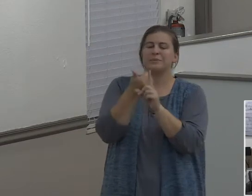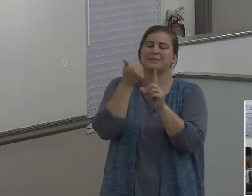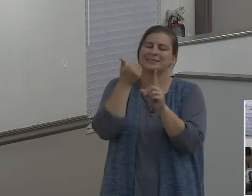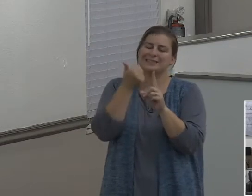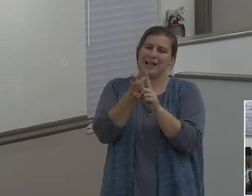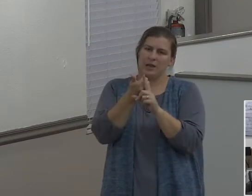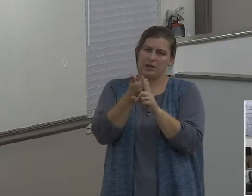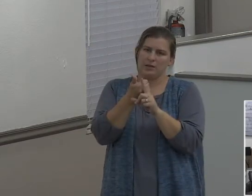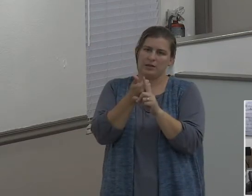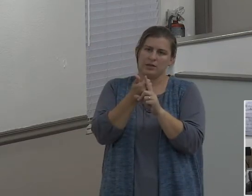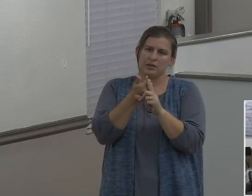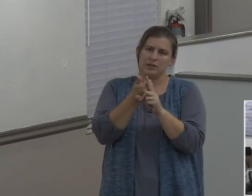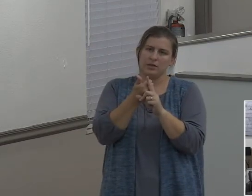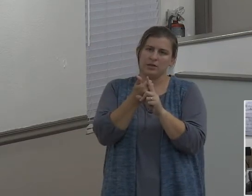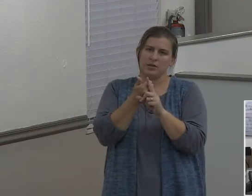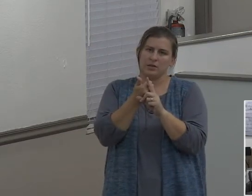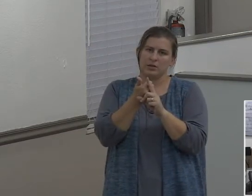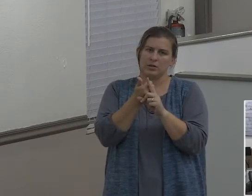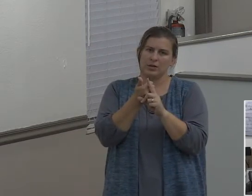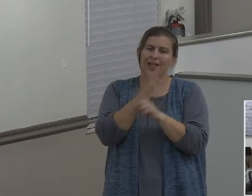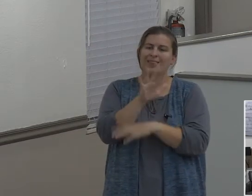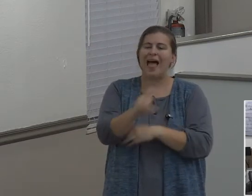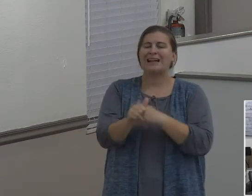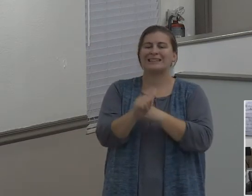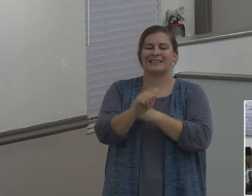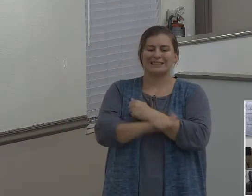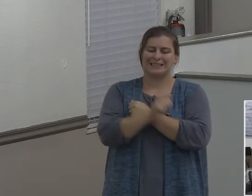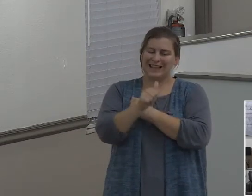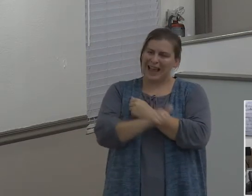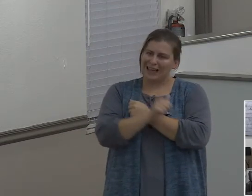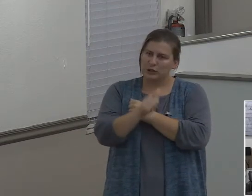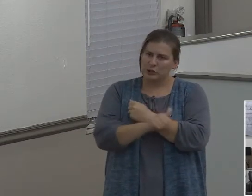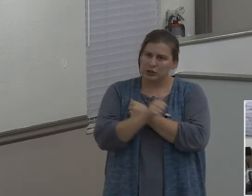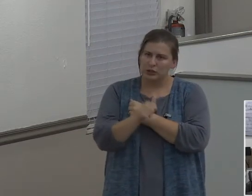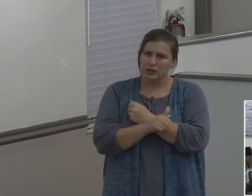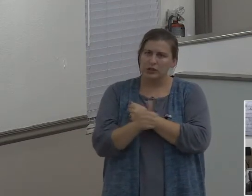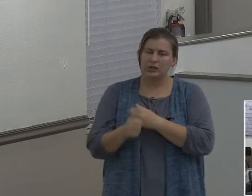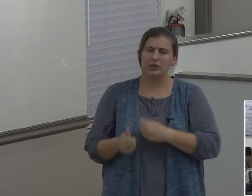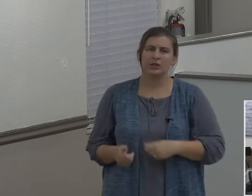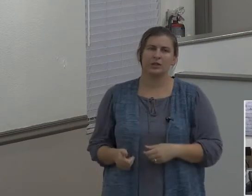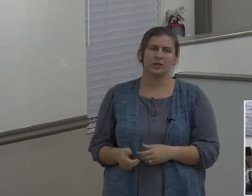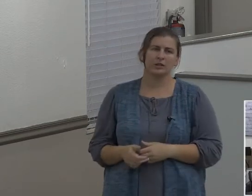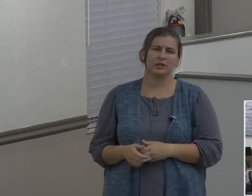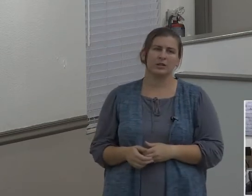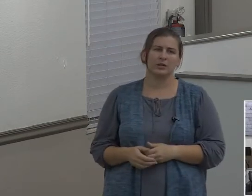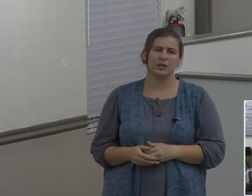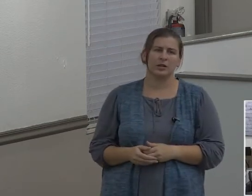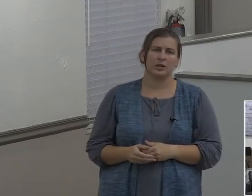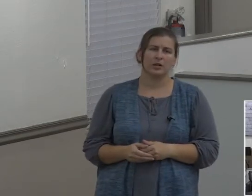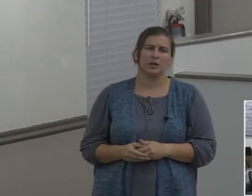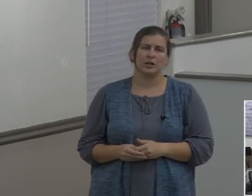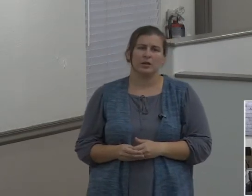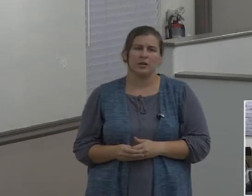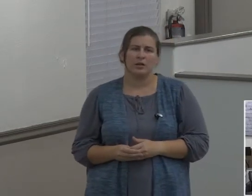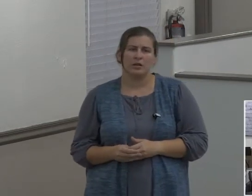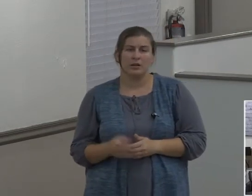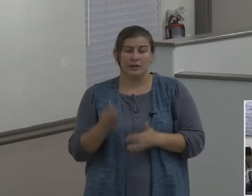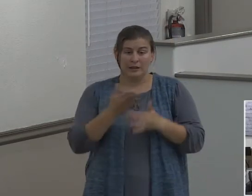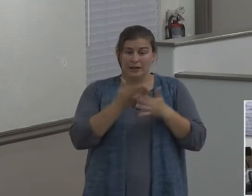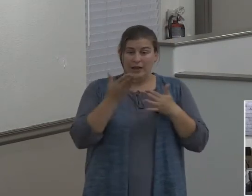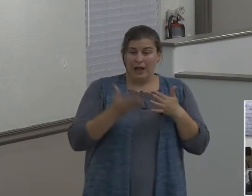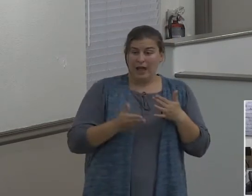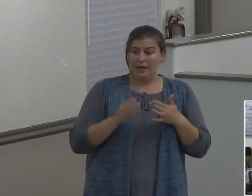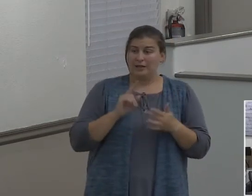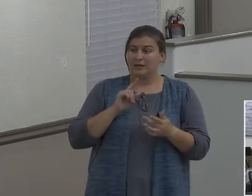That's the danger. You know, they end up going to hell eternally having never received